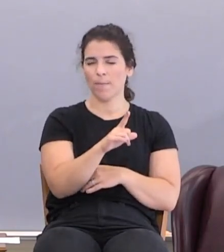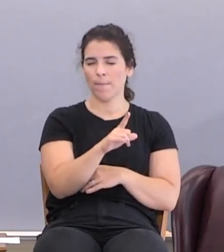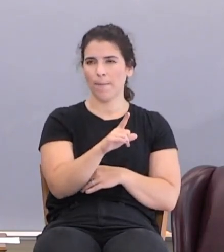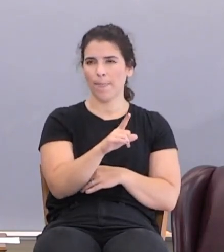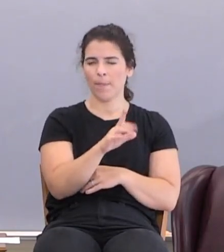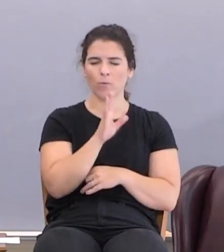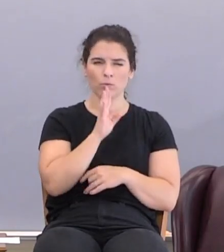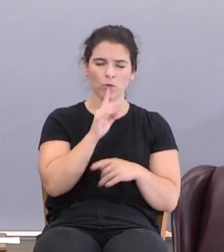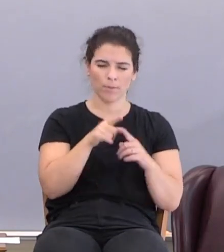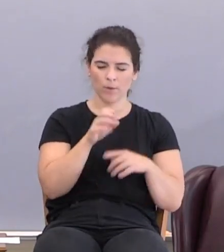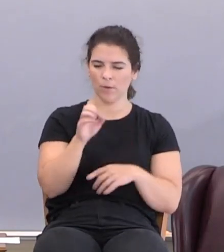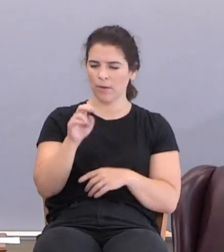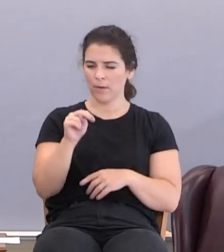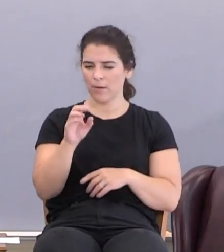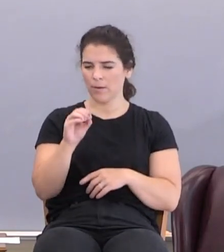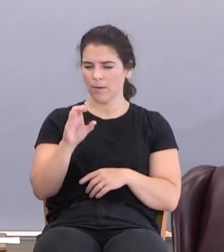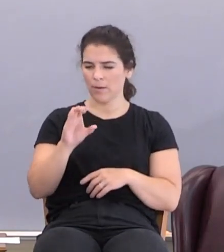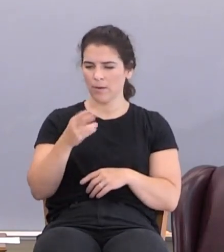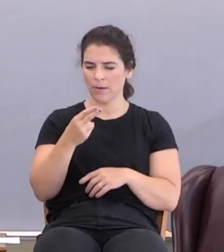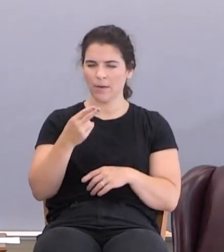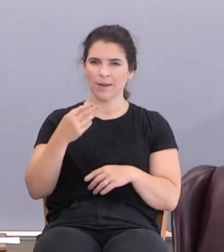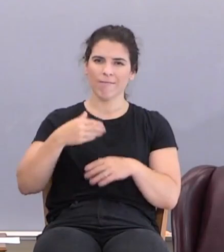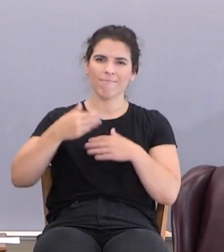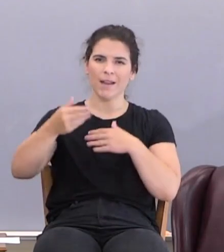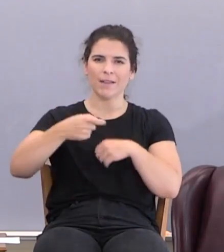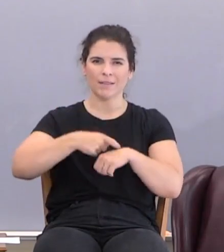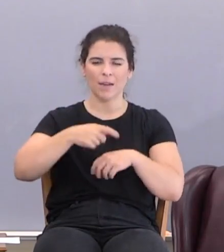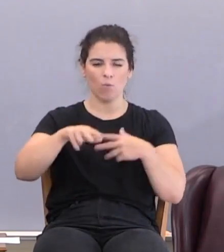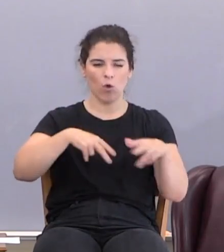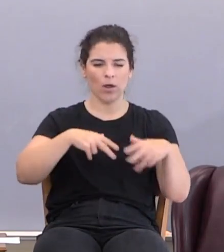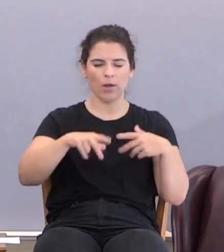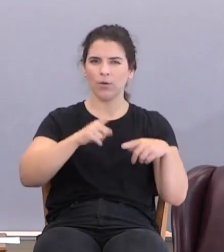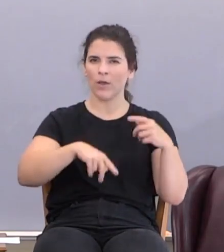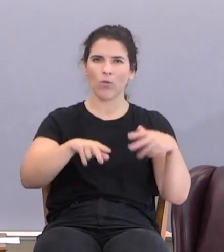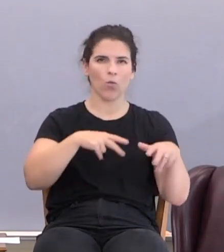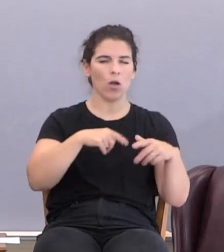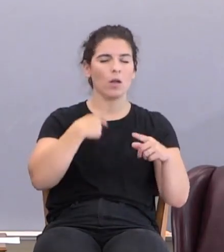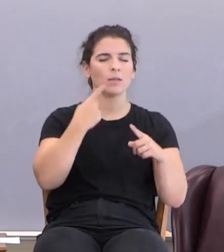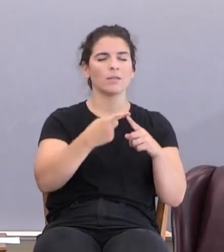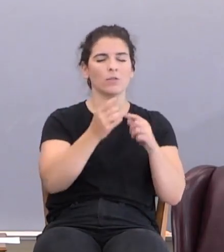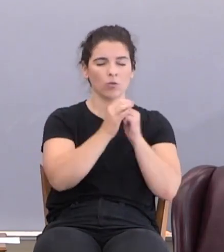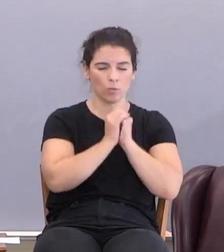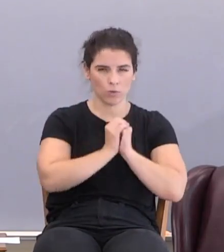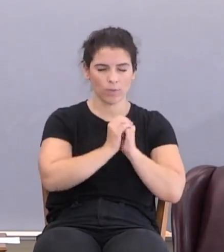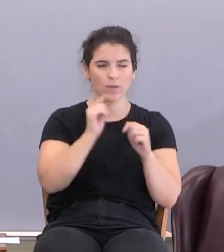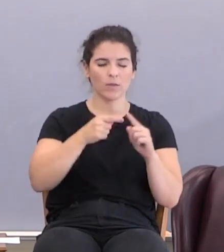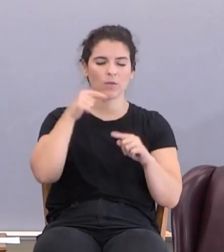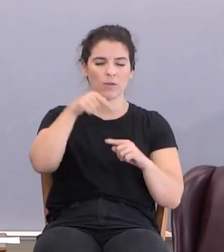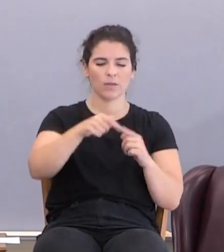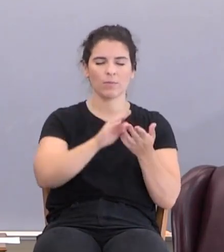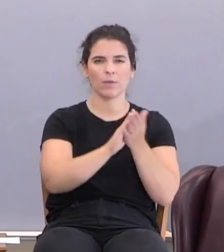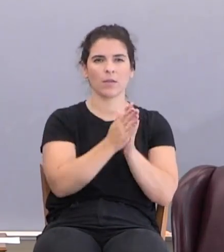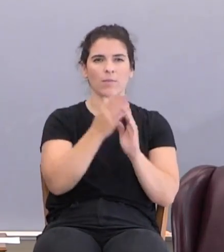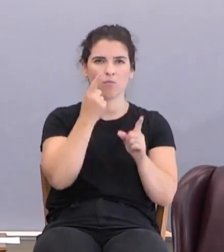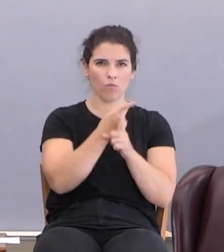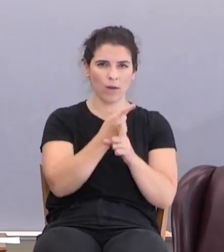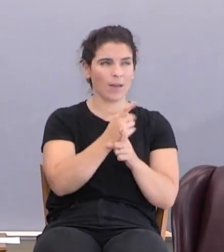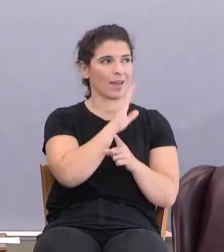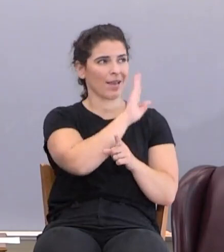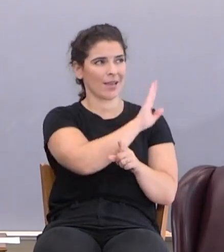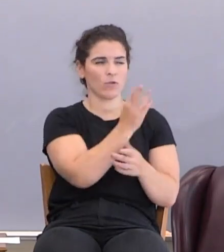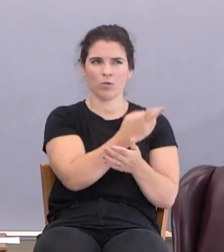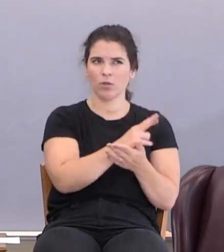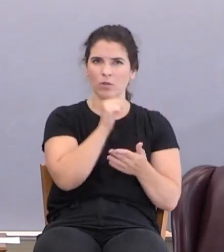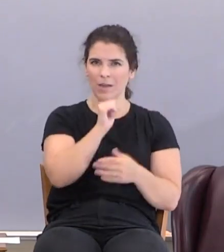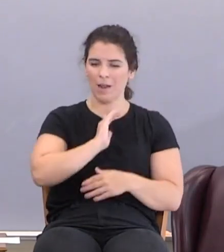We'll talk about Enoch next time walking, but you can't walk until you worship until you get this right. It's got to be His righteousness,